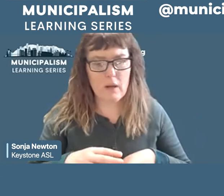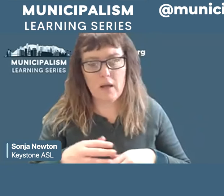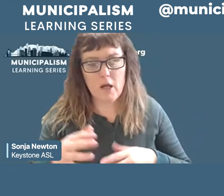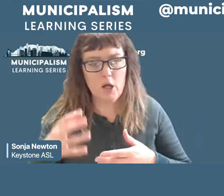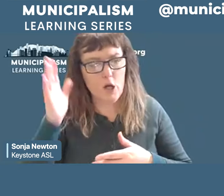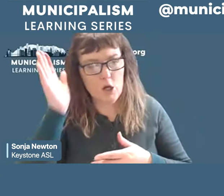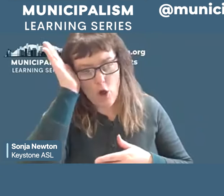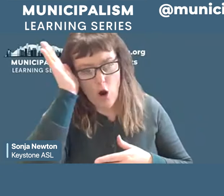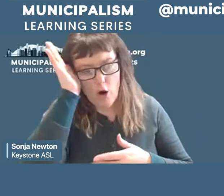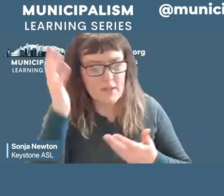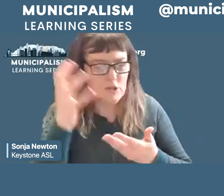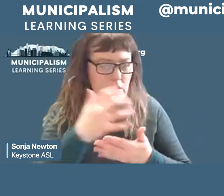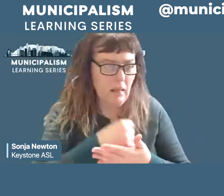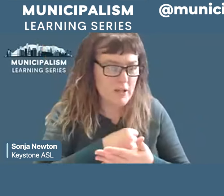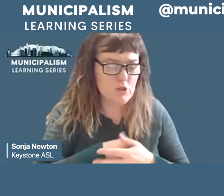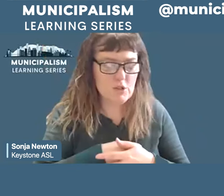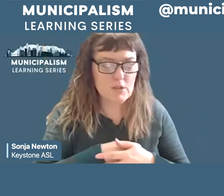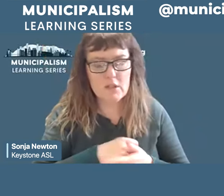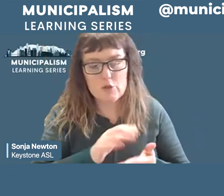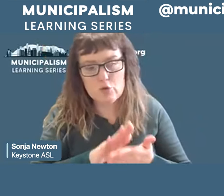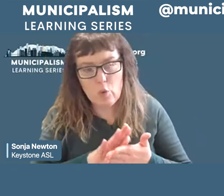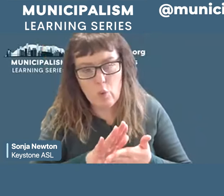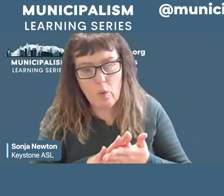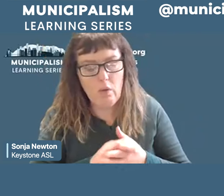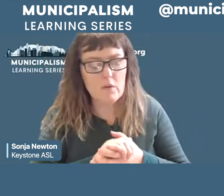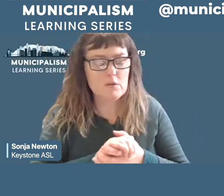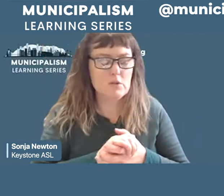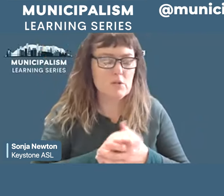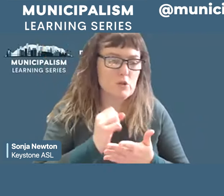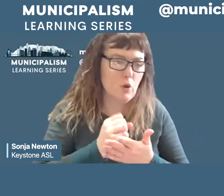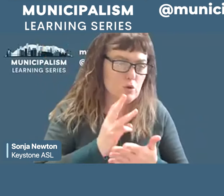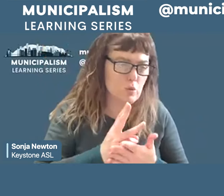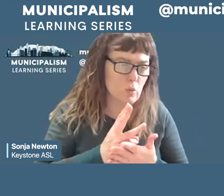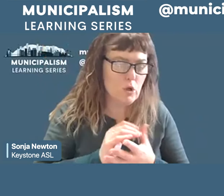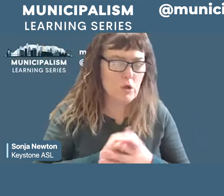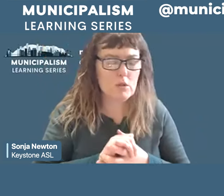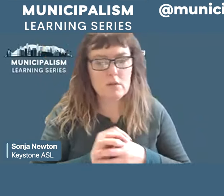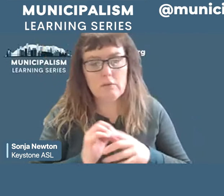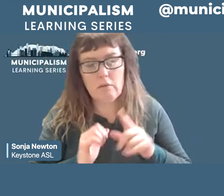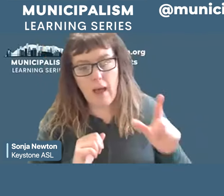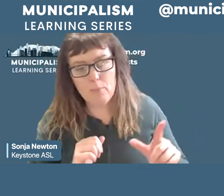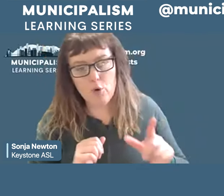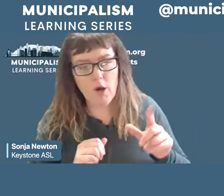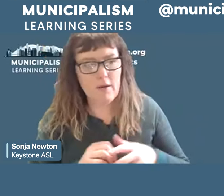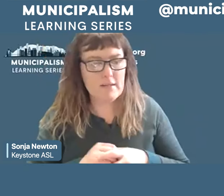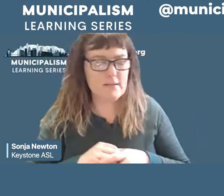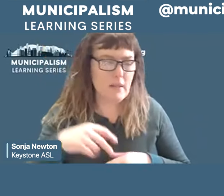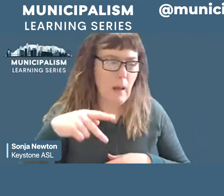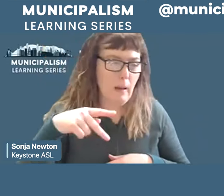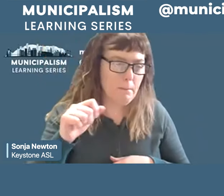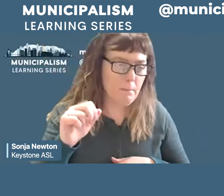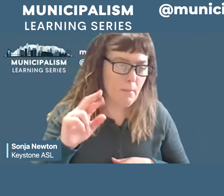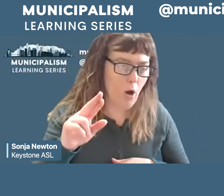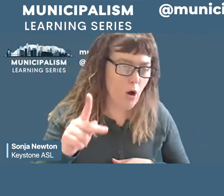public transit, schools, social welfare, libraries, public space, parks, auditoriums, public